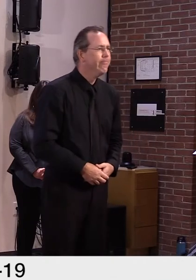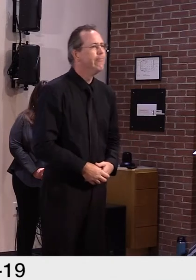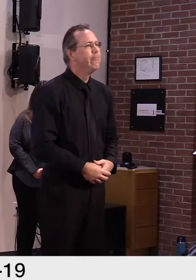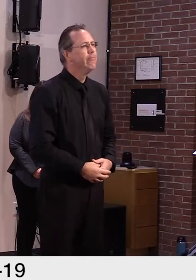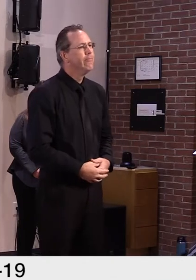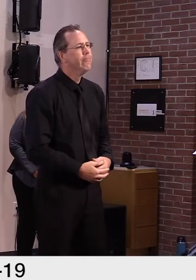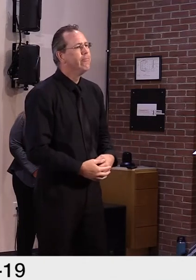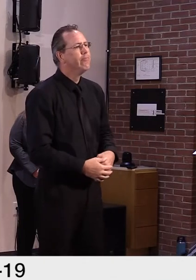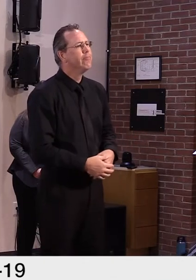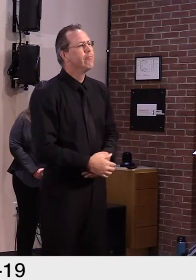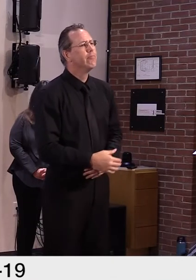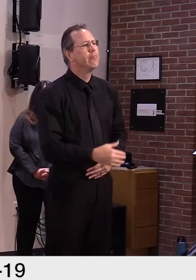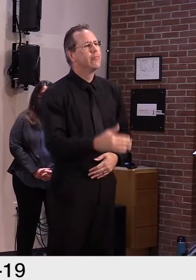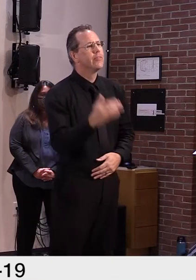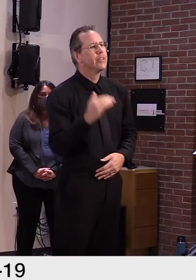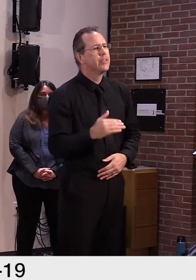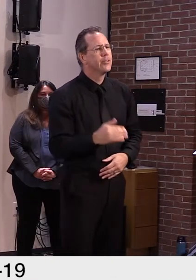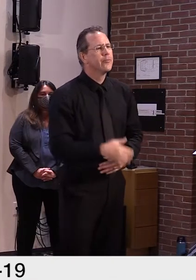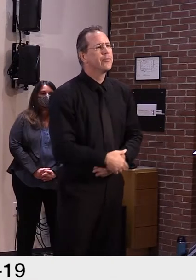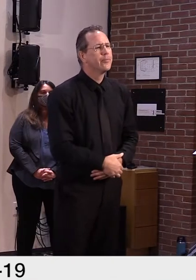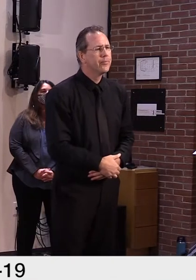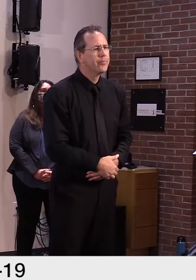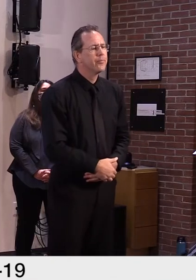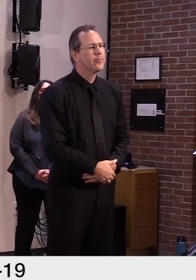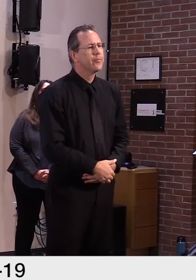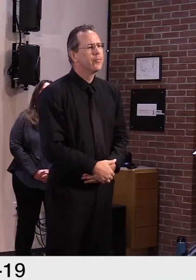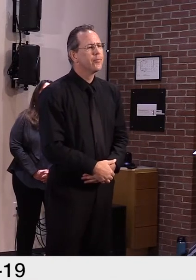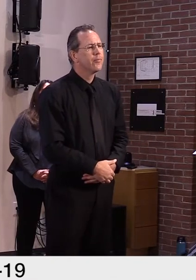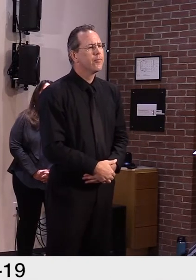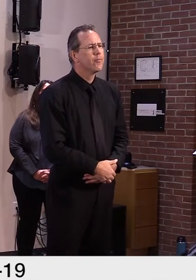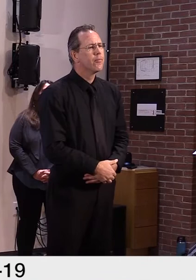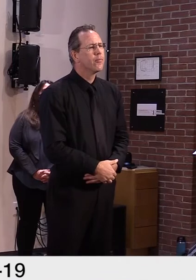of school buses and transportation services?